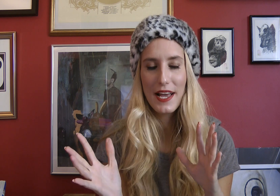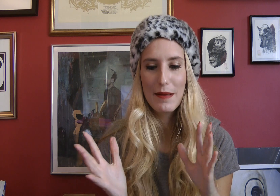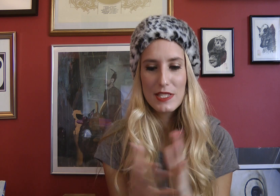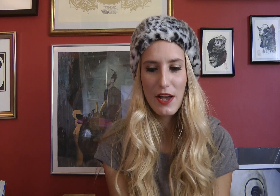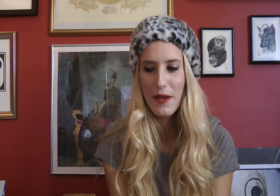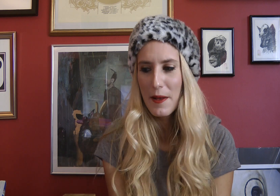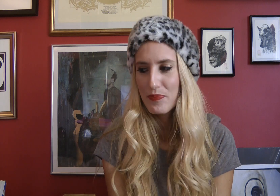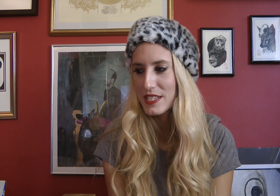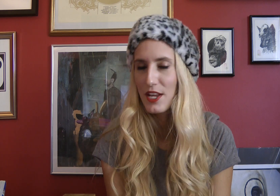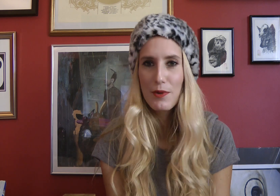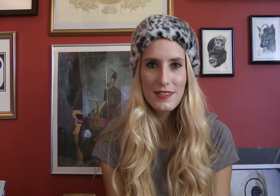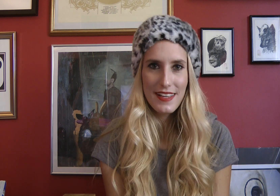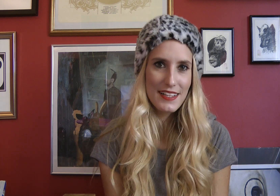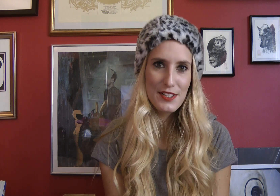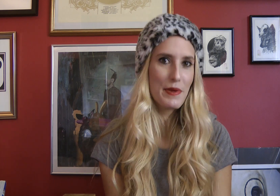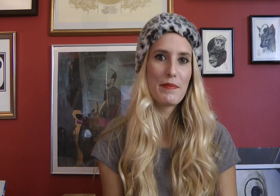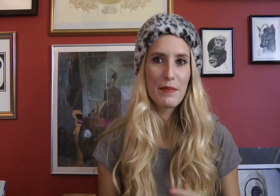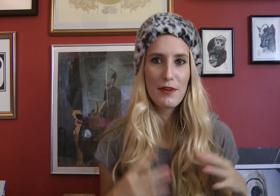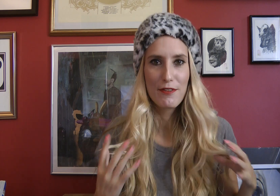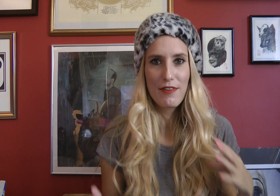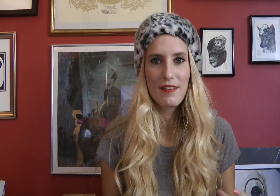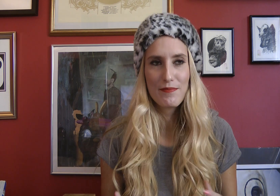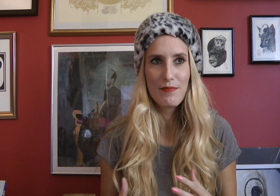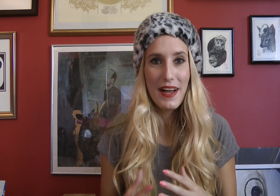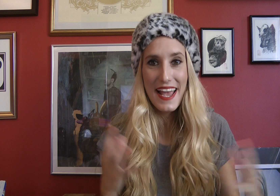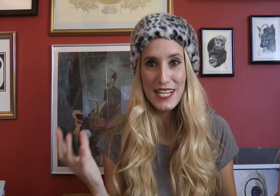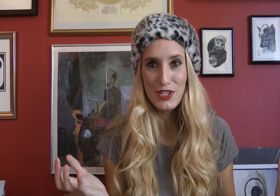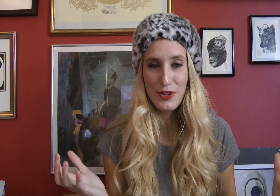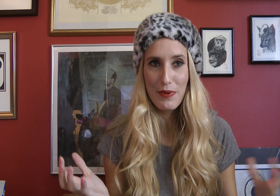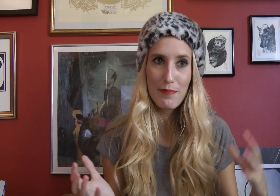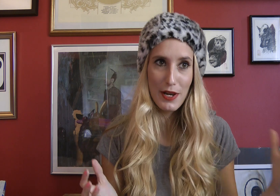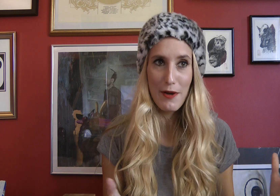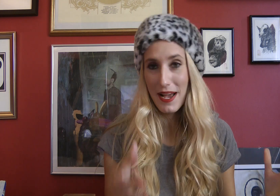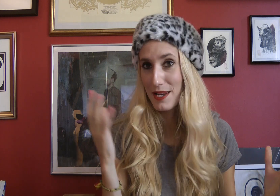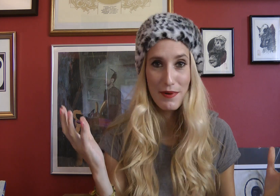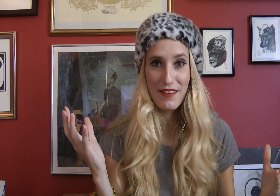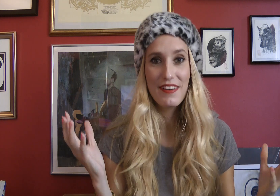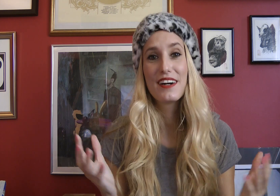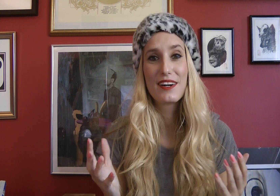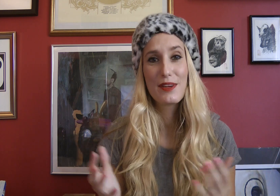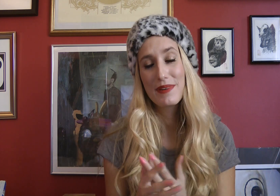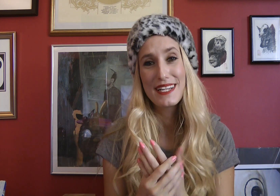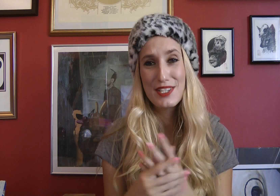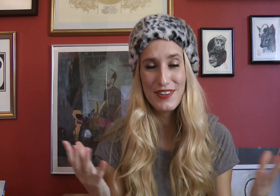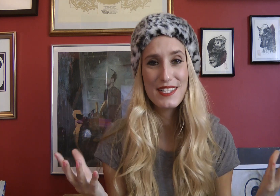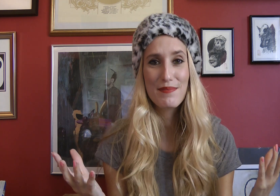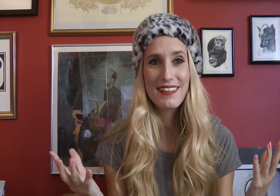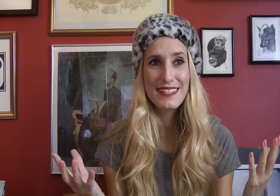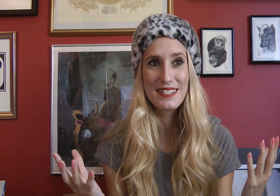game. So it's no wonder that so many people of my age group below and above are completely stressed by this